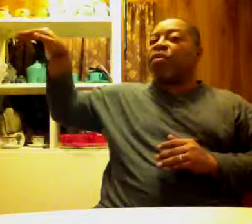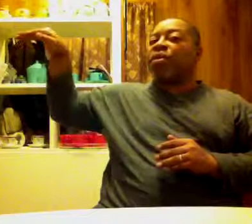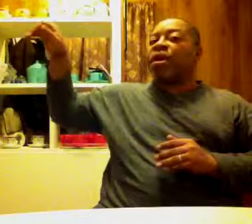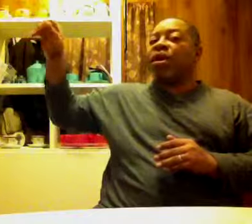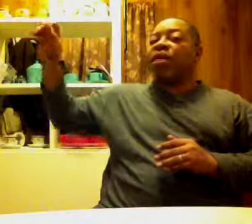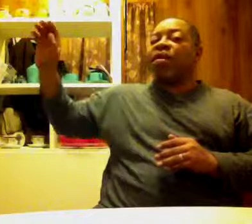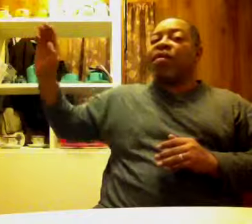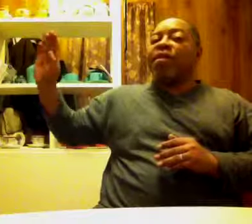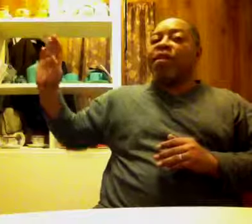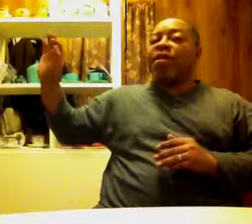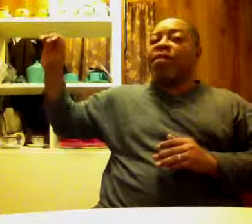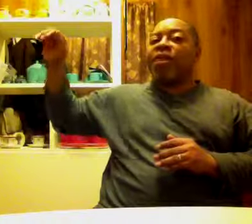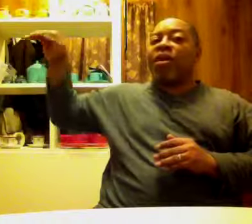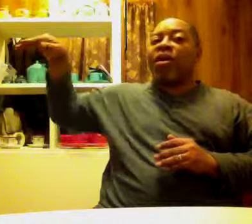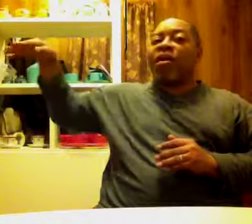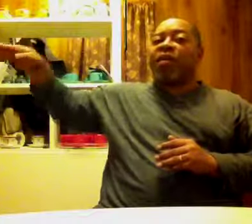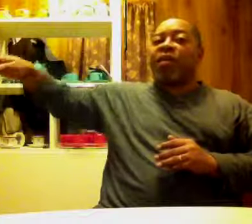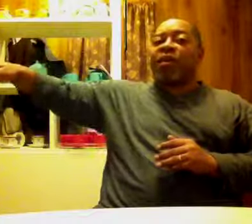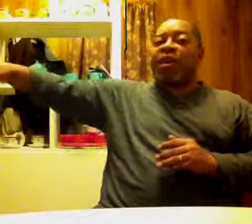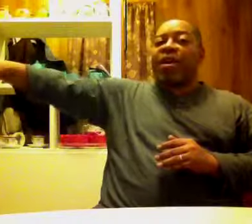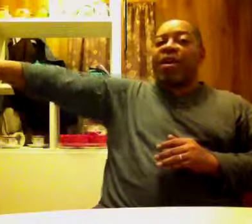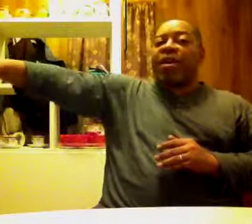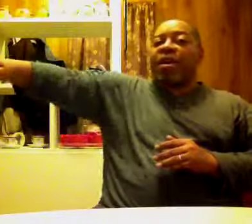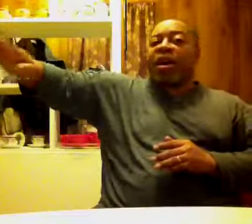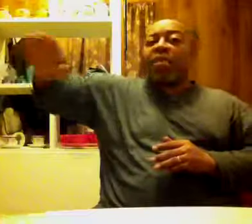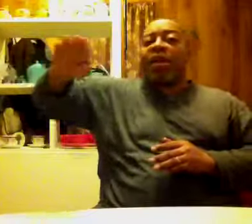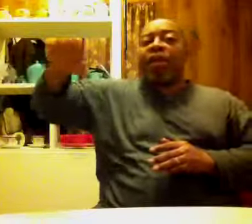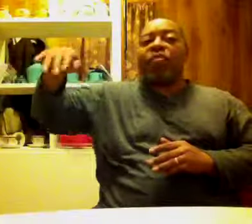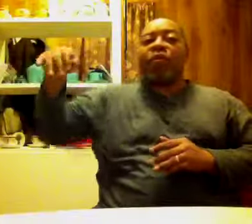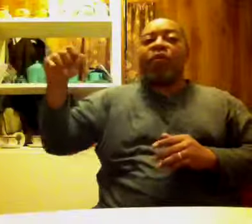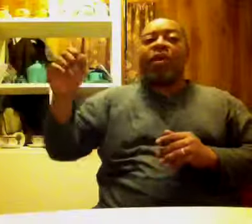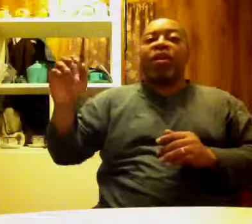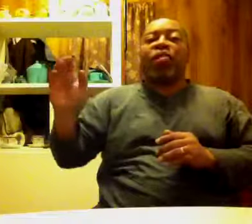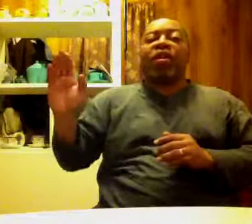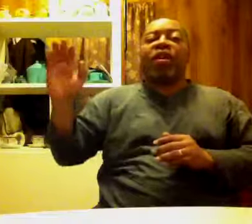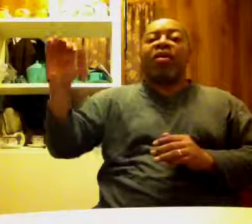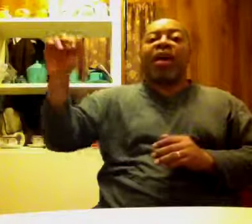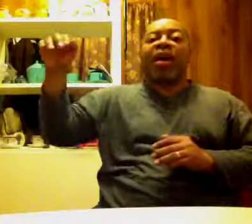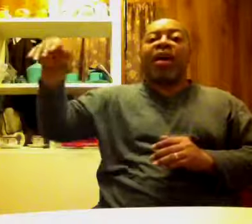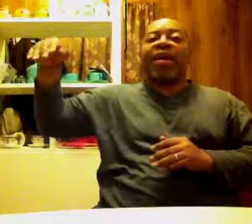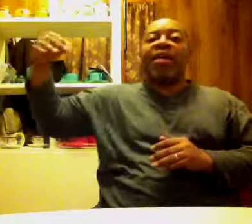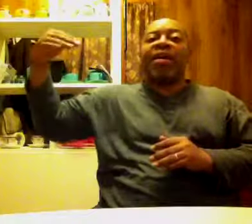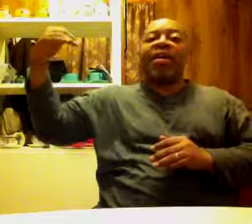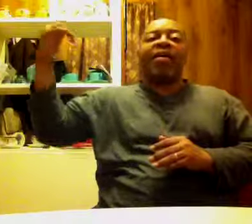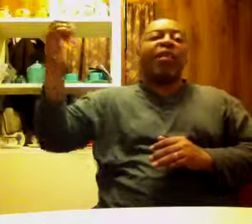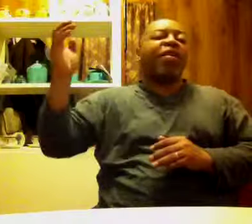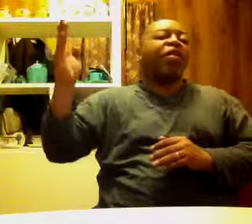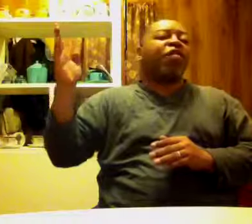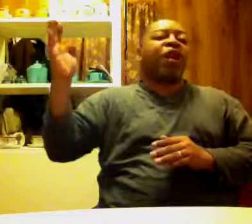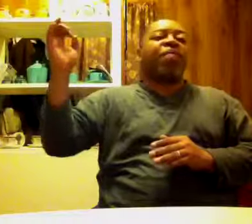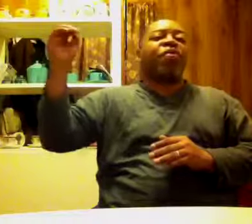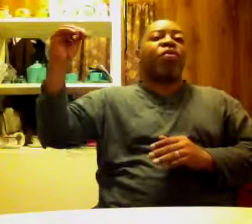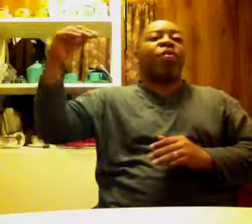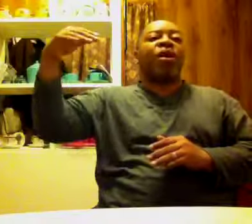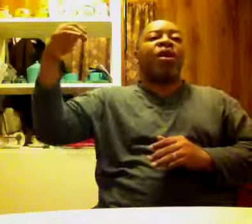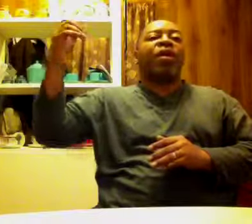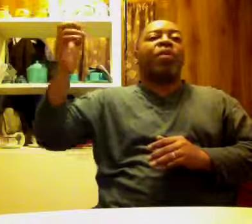doing very large, very complex movements, you know, and, you know, then you just kind of throw in a little